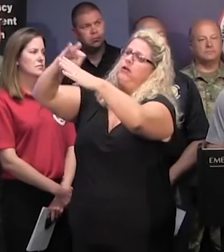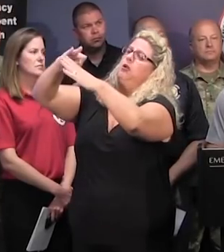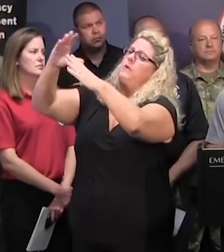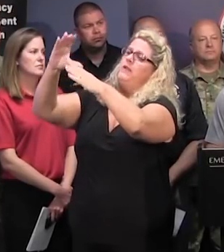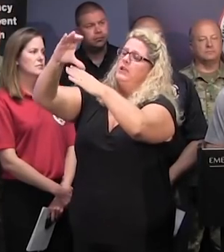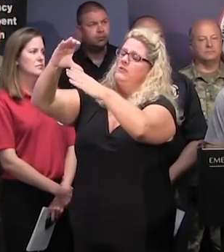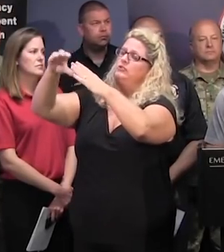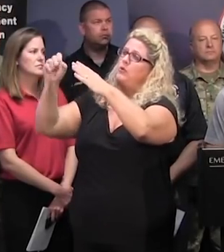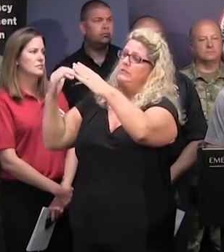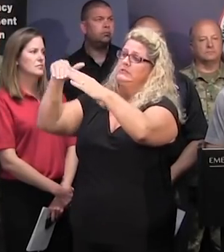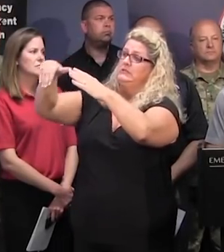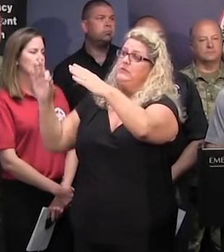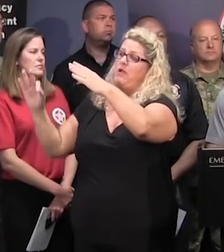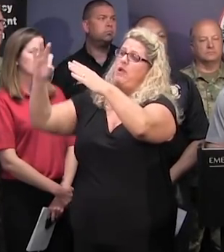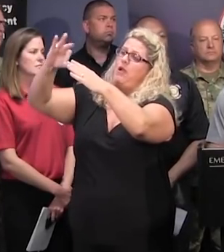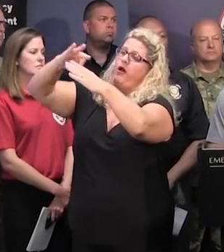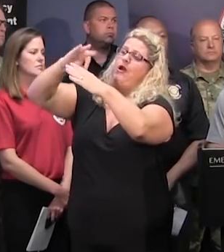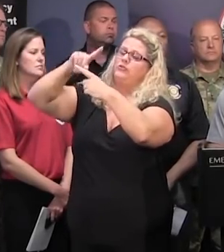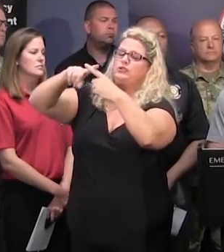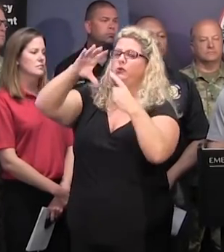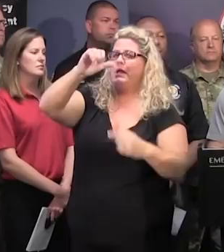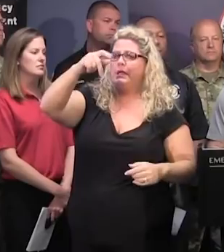Cape Fear-Wilmington area tonight into early Friday.